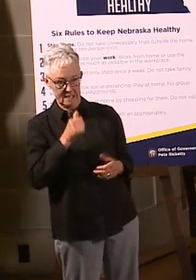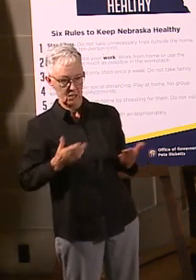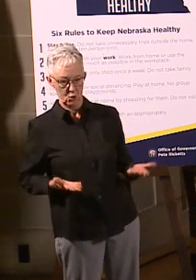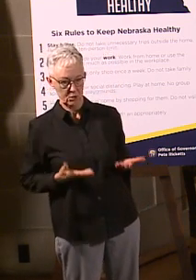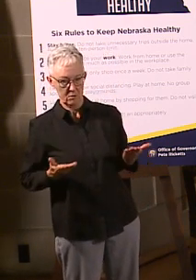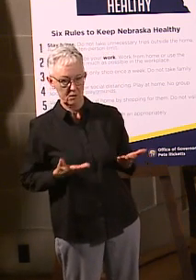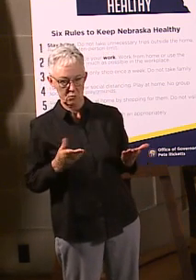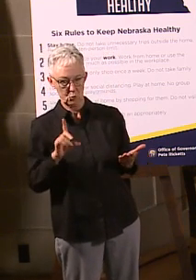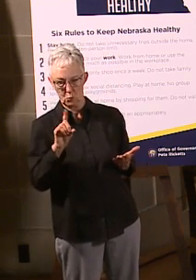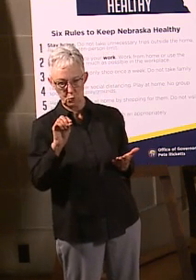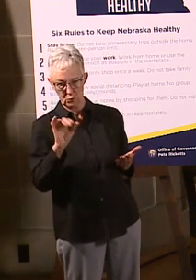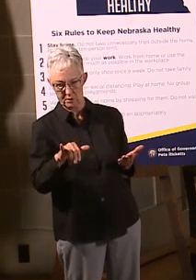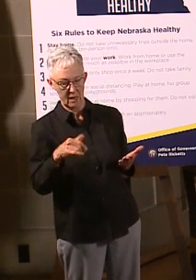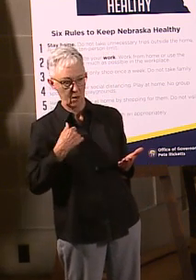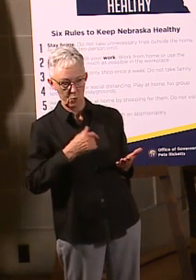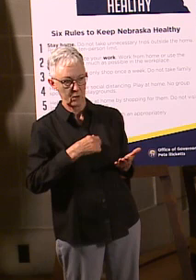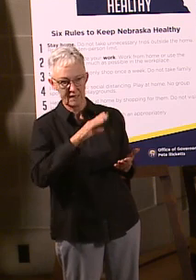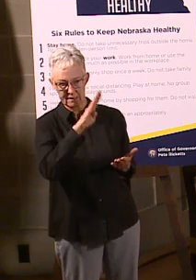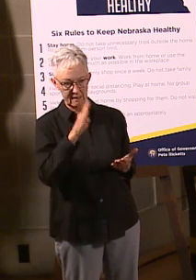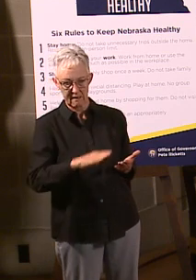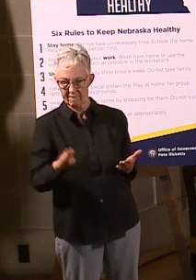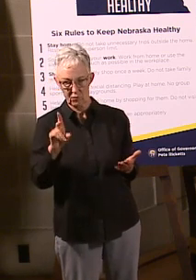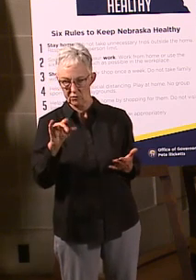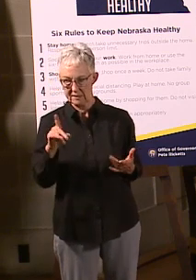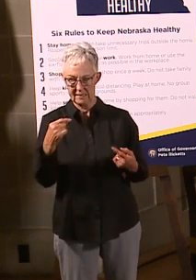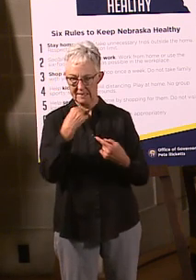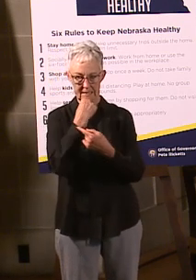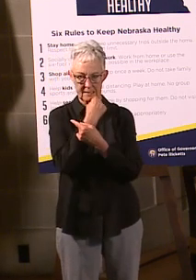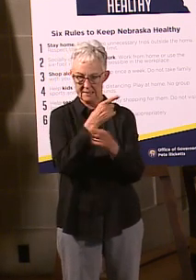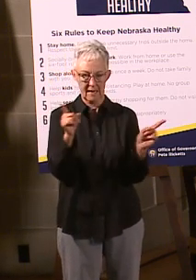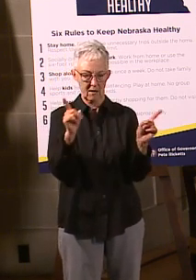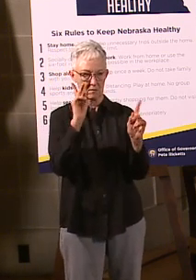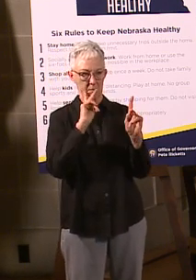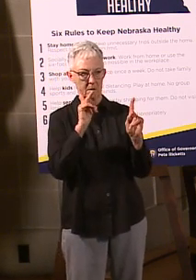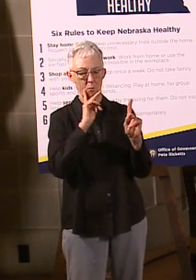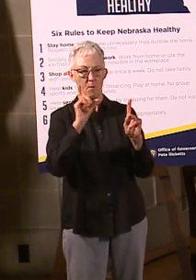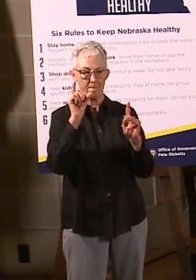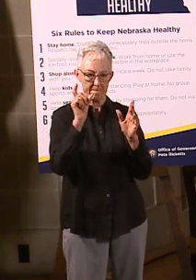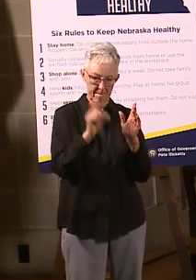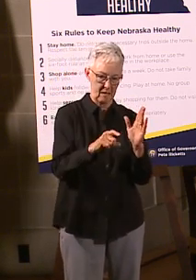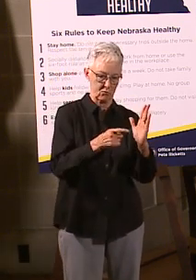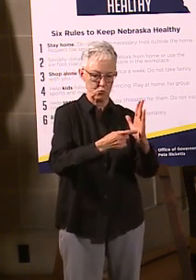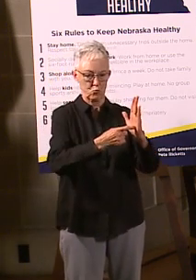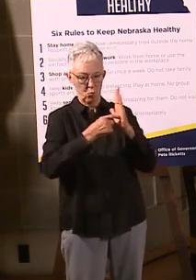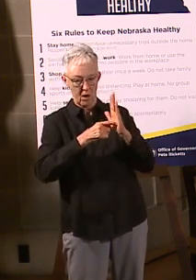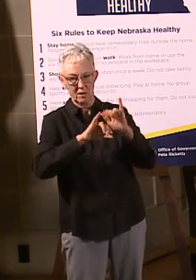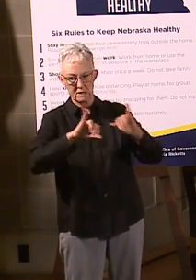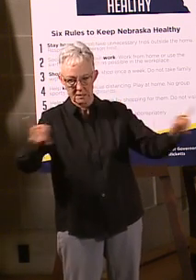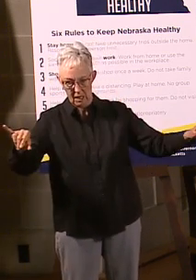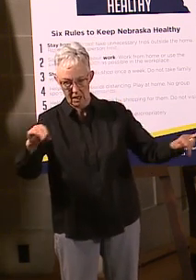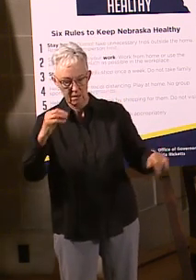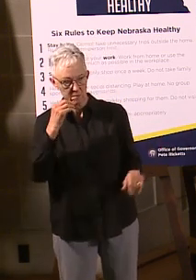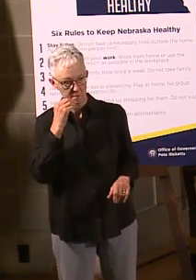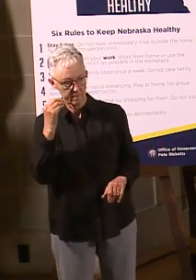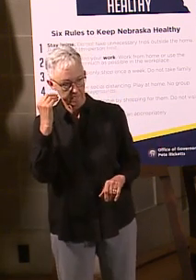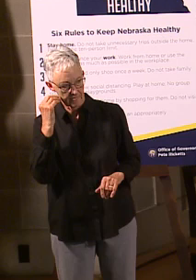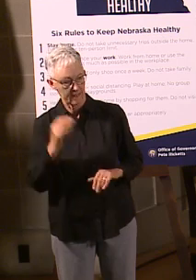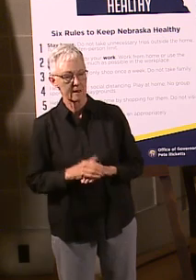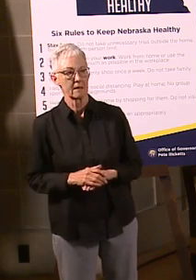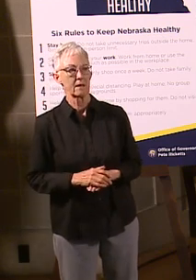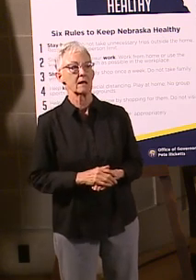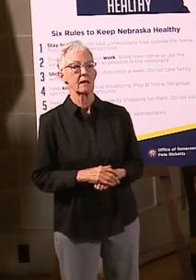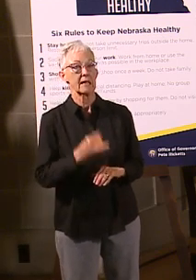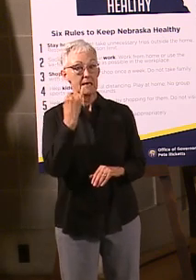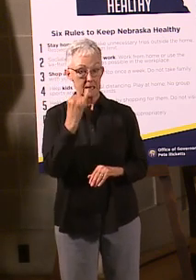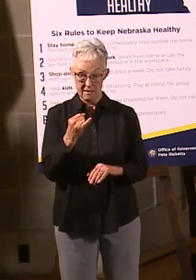state, obviously. We didn't do a shelter-in-place order. But in other states where you did do this, you had to go through and list all the businesses that were essential, the